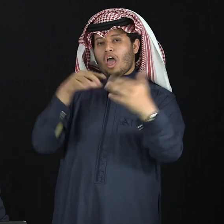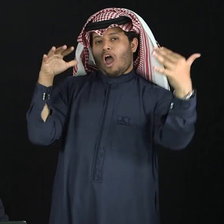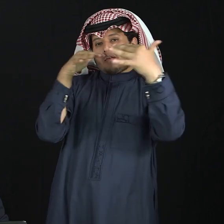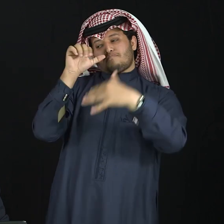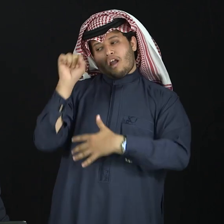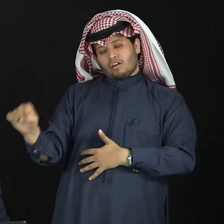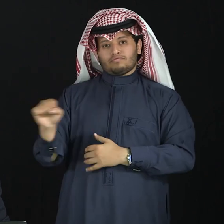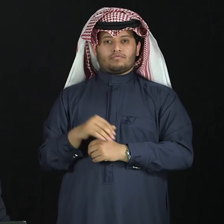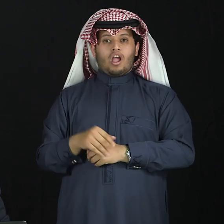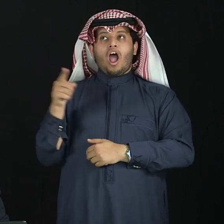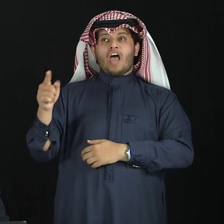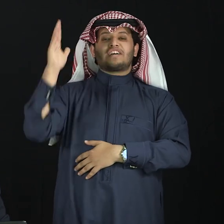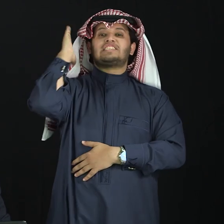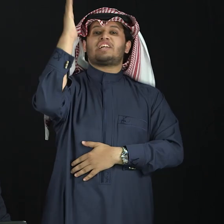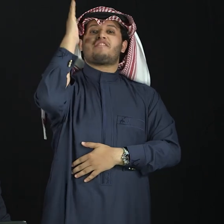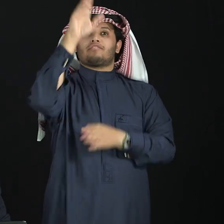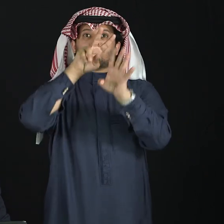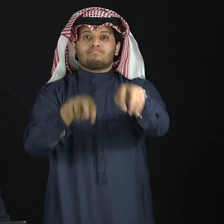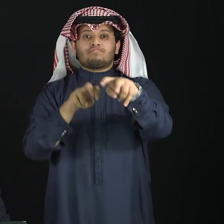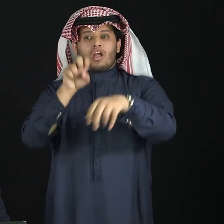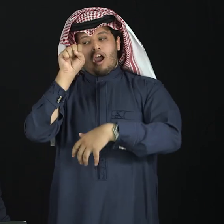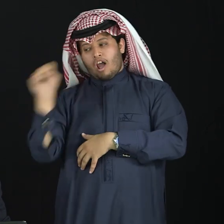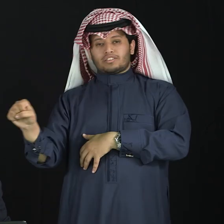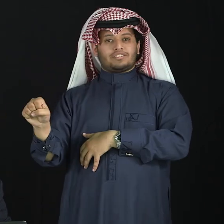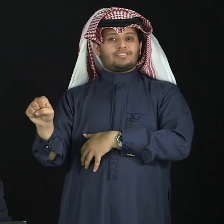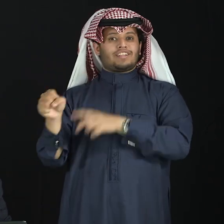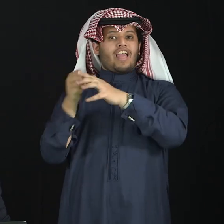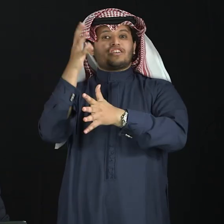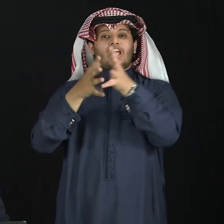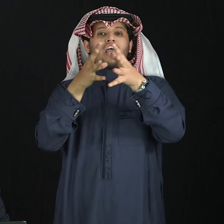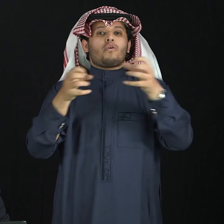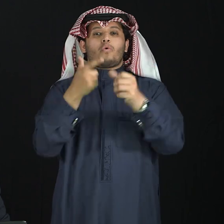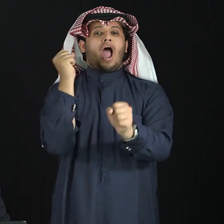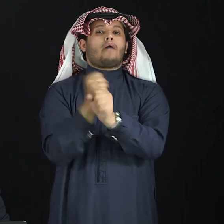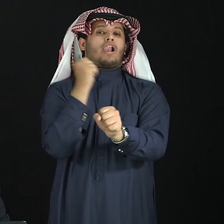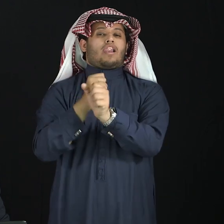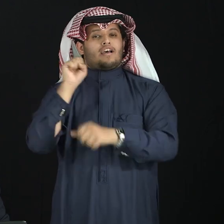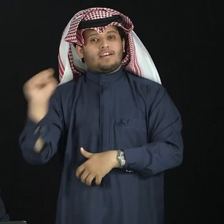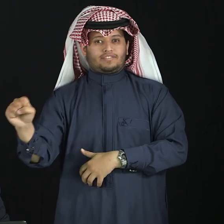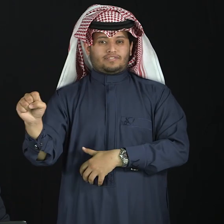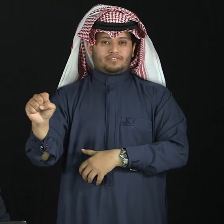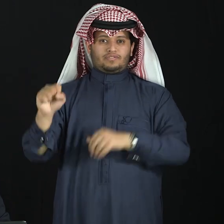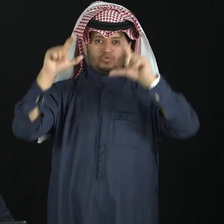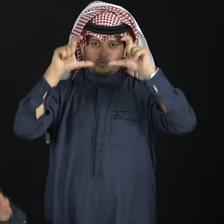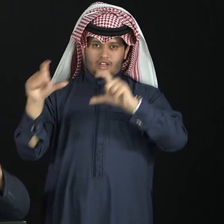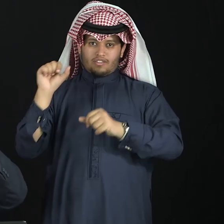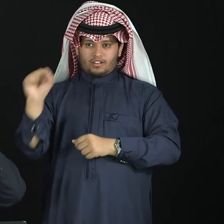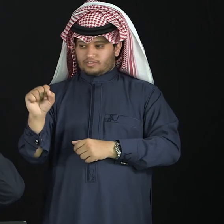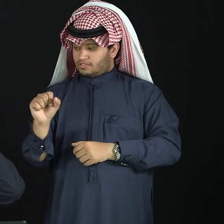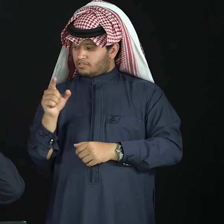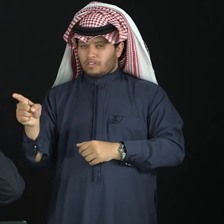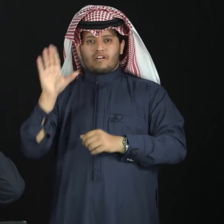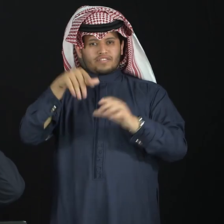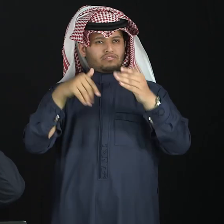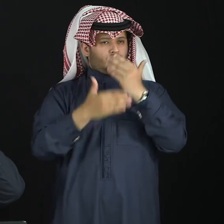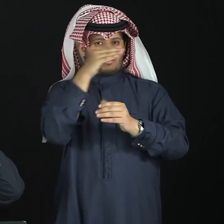want you to know what is the picture in your hand. What is the picture in your hand? Of course,